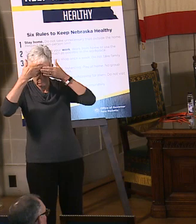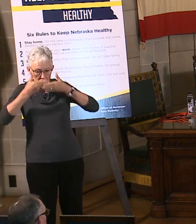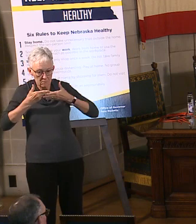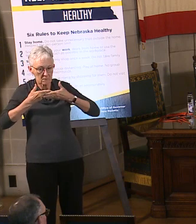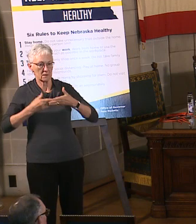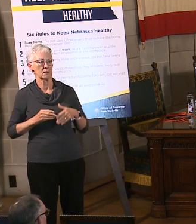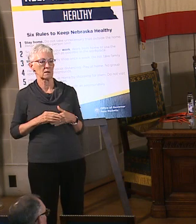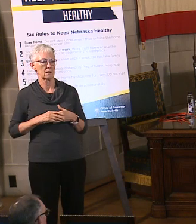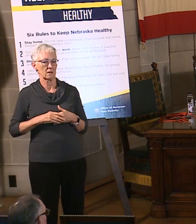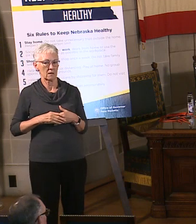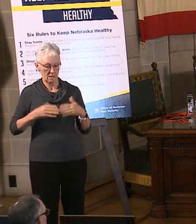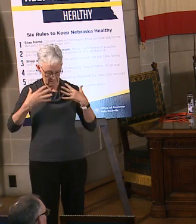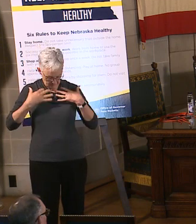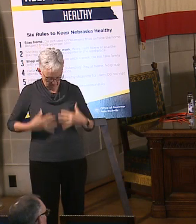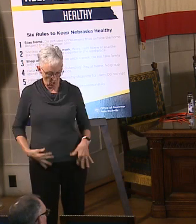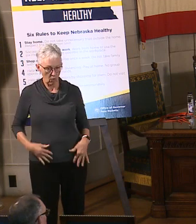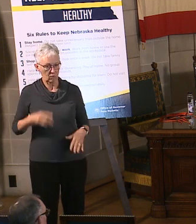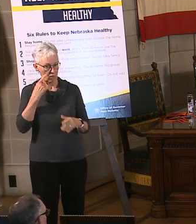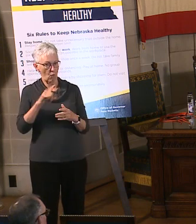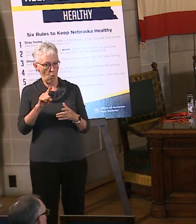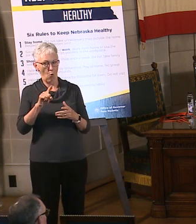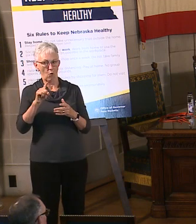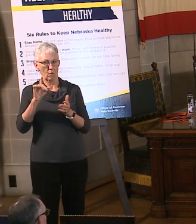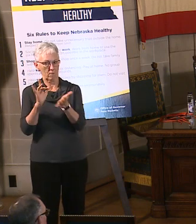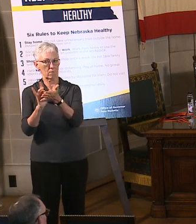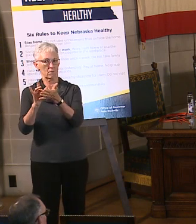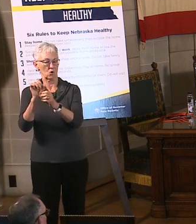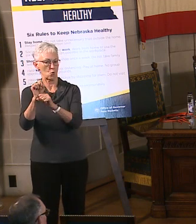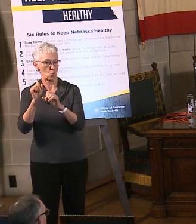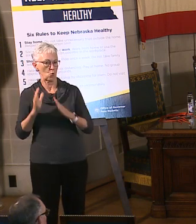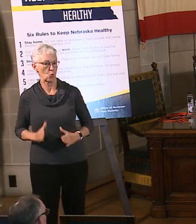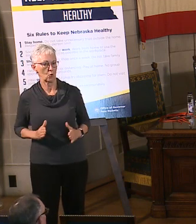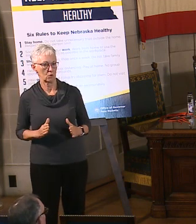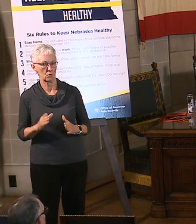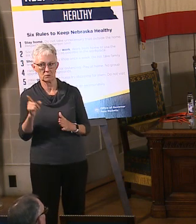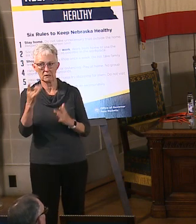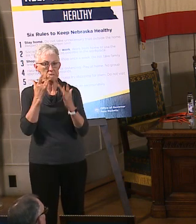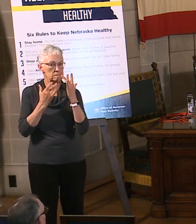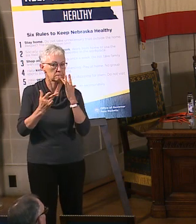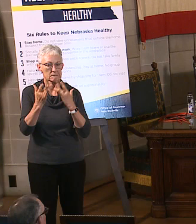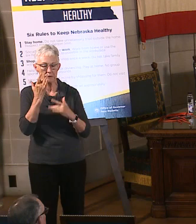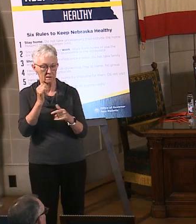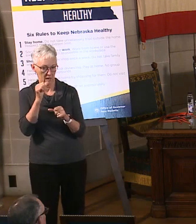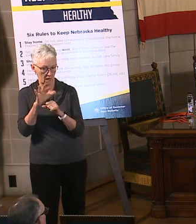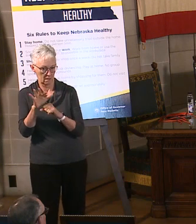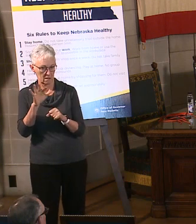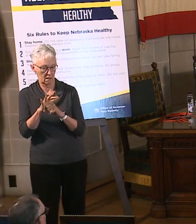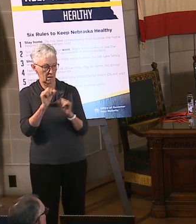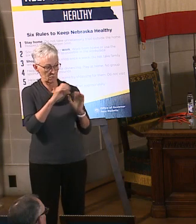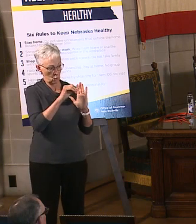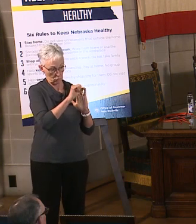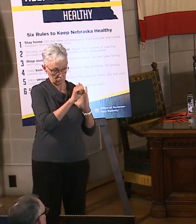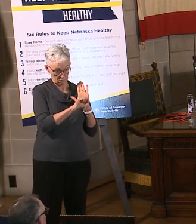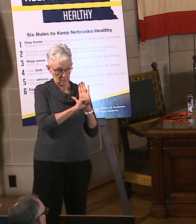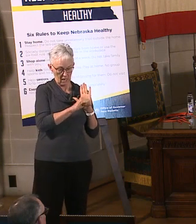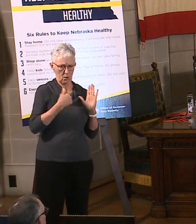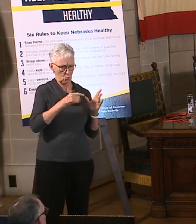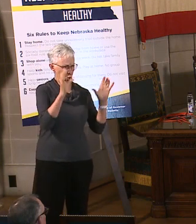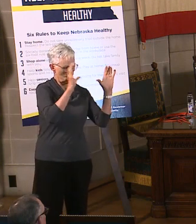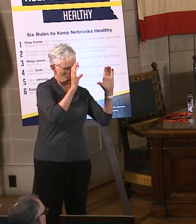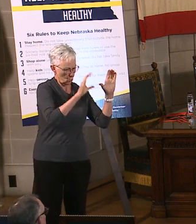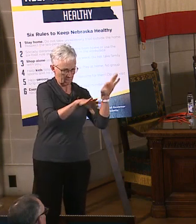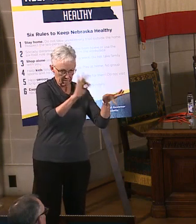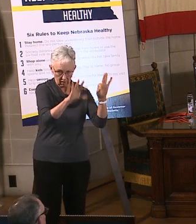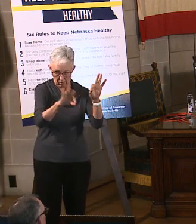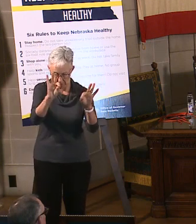large amounts of PPE using our buying power to be able to do that to bring into the state and then distribute it out to organizations through our